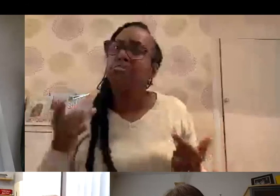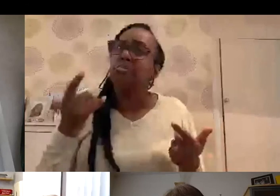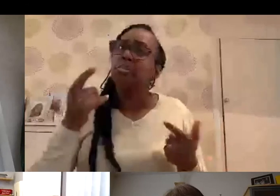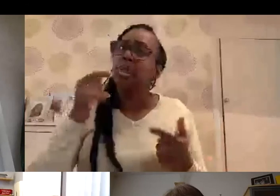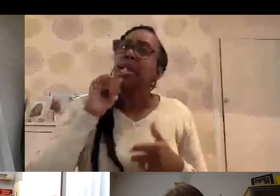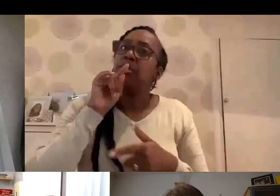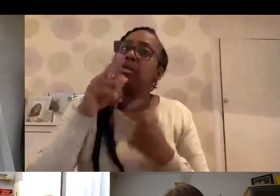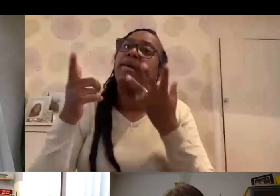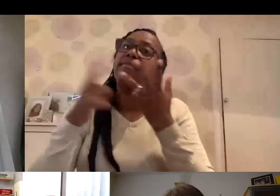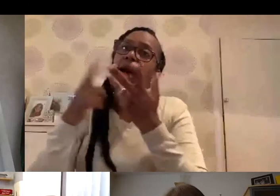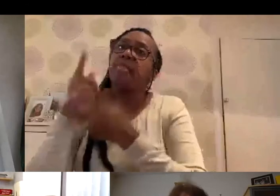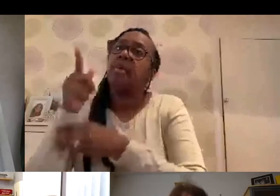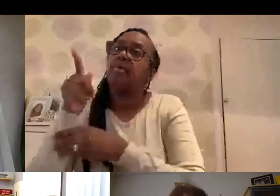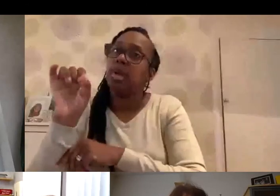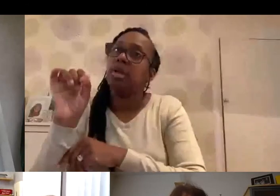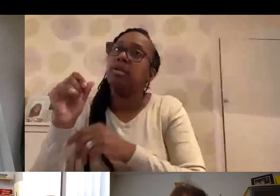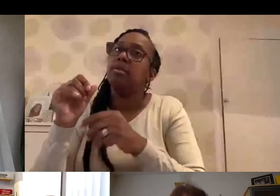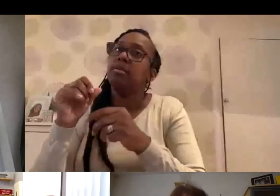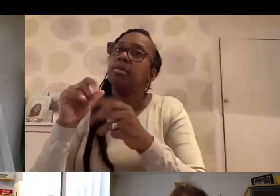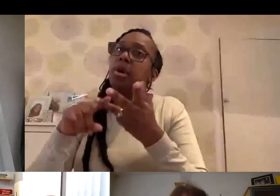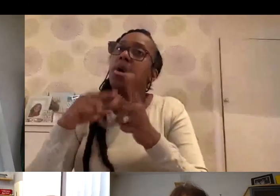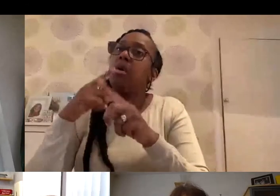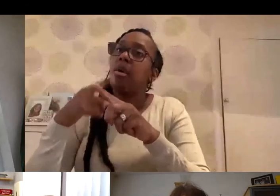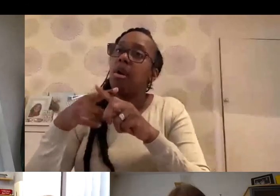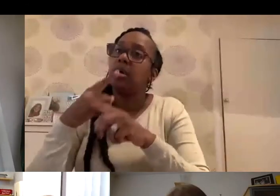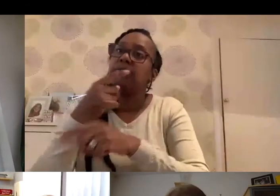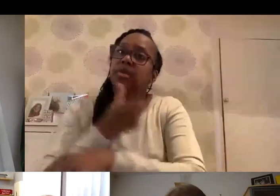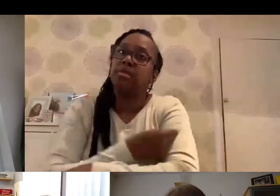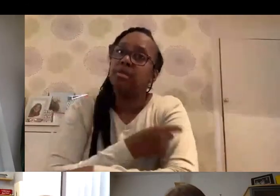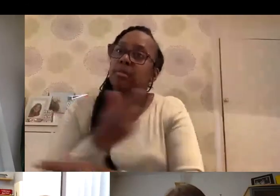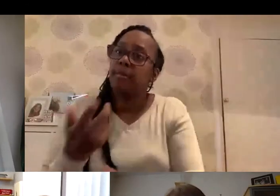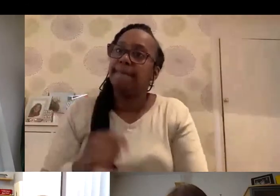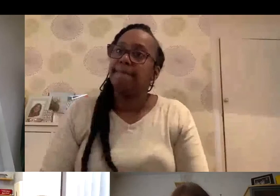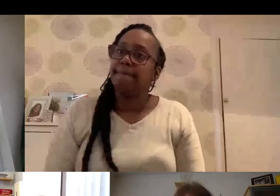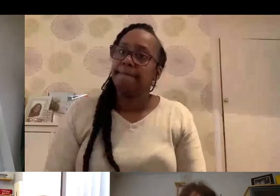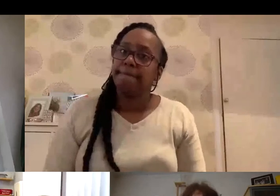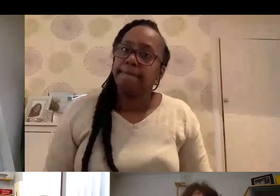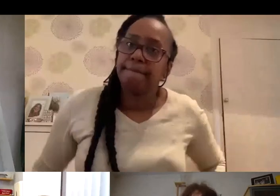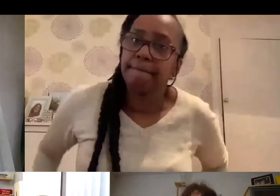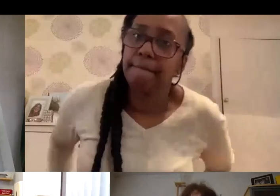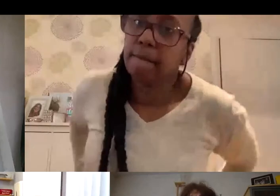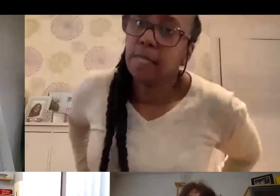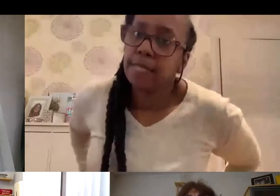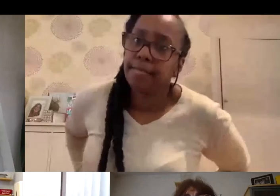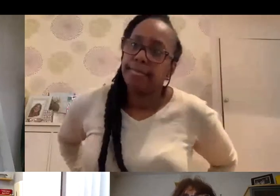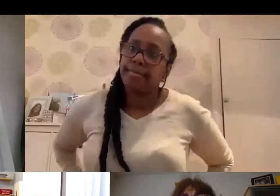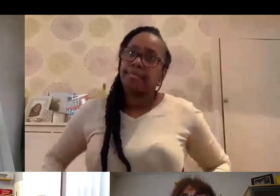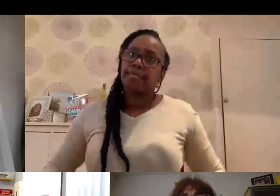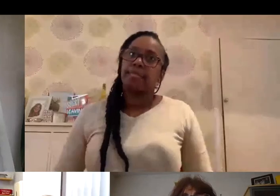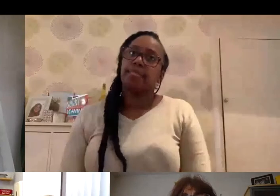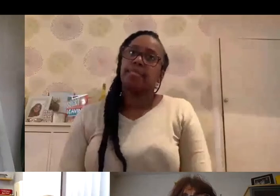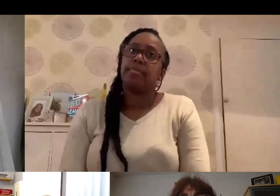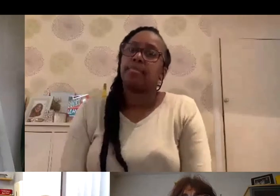AstraZeneca Oxford. Thank you. That's really helpful, isn't it? And Debbie, can see you've got your hand up there. Yeah,